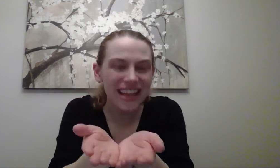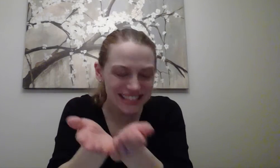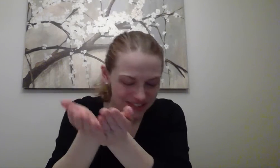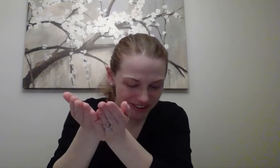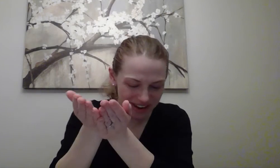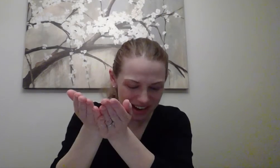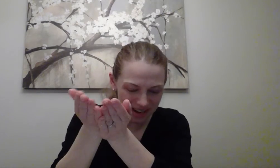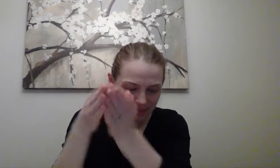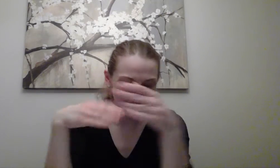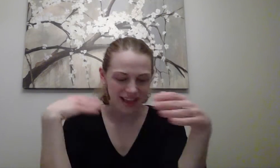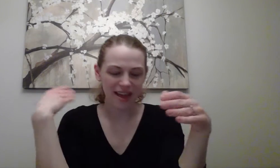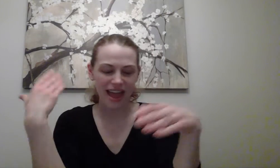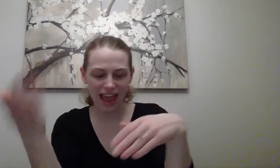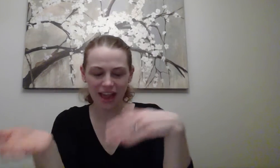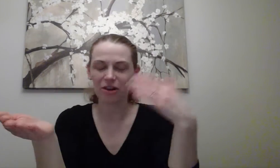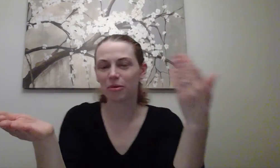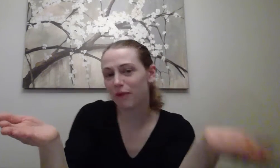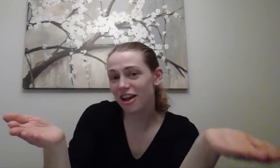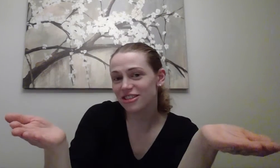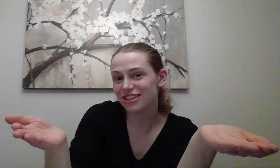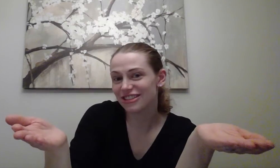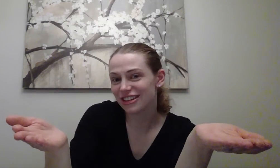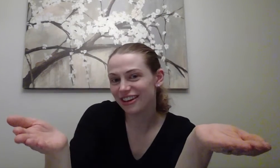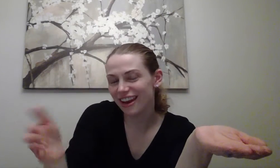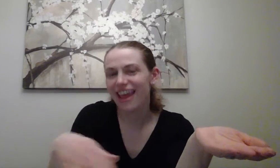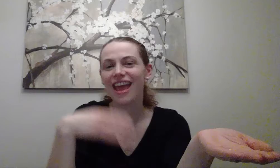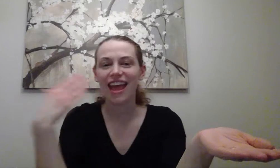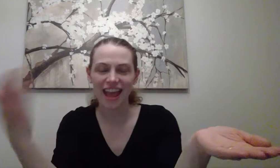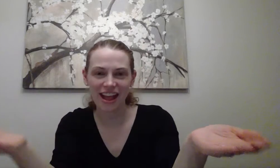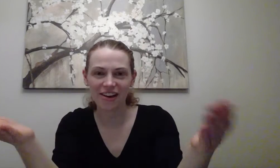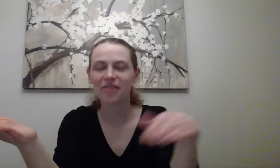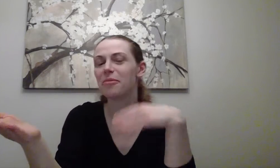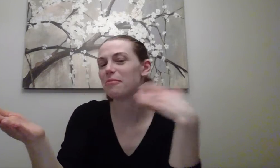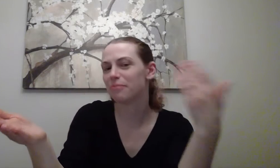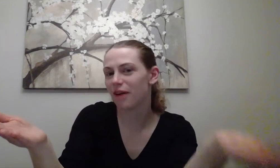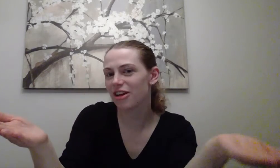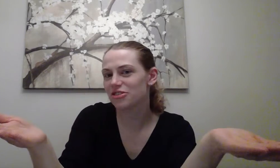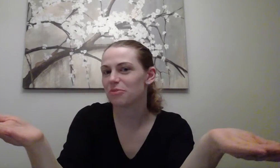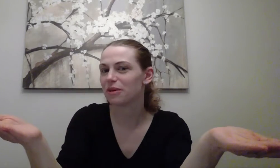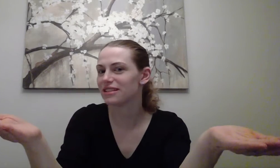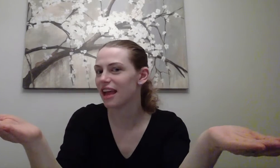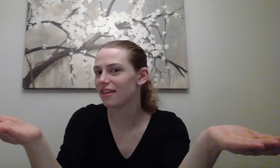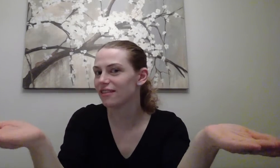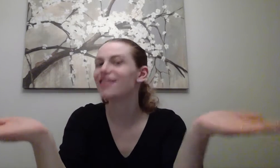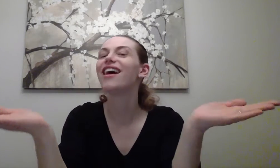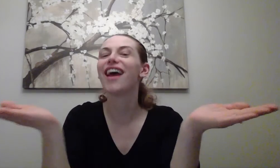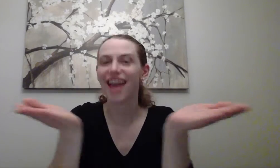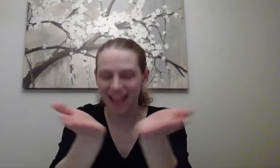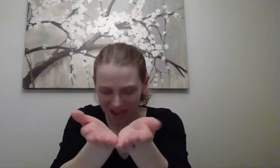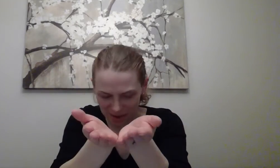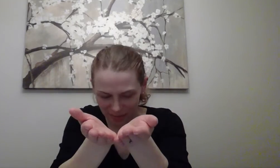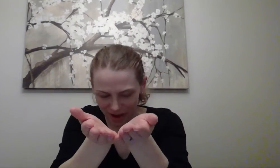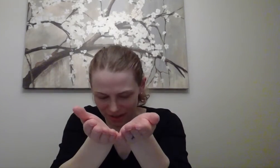Rainstorm. Hairbrush. Your turn. Hair. Brush. Put it together. Hairbrush.